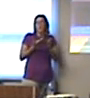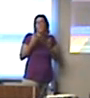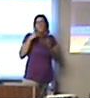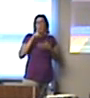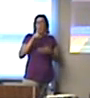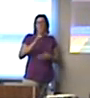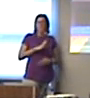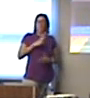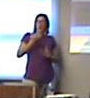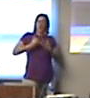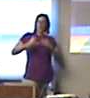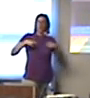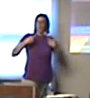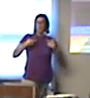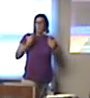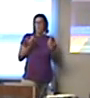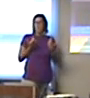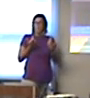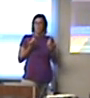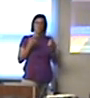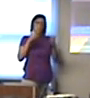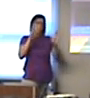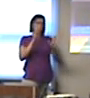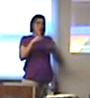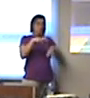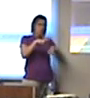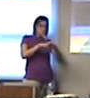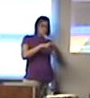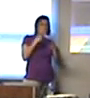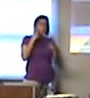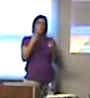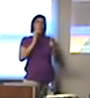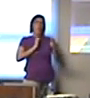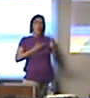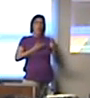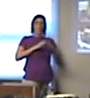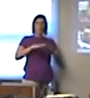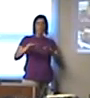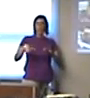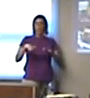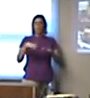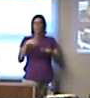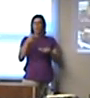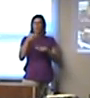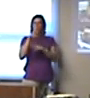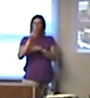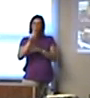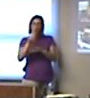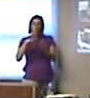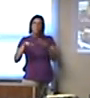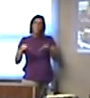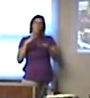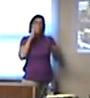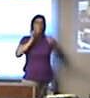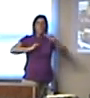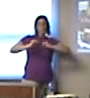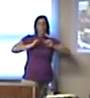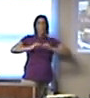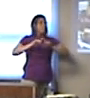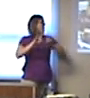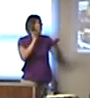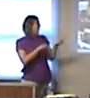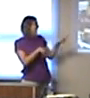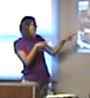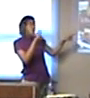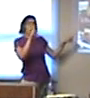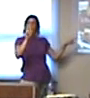gymnasium. It's great to see our grandchildren and students perform in there. This is an opportunity. This is an auditorium that